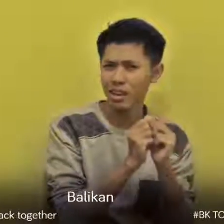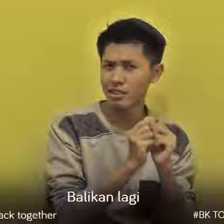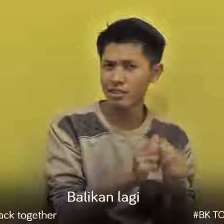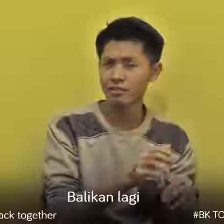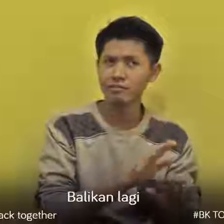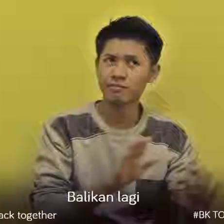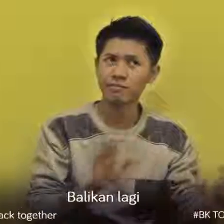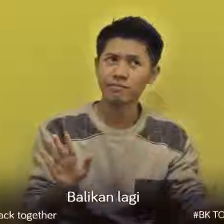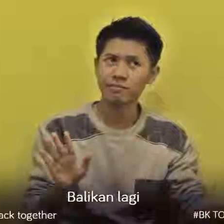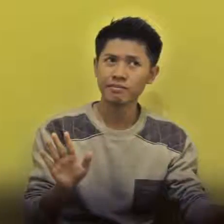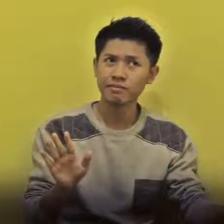together You